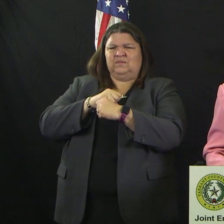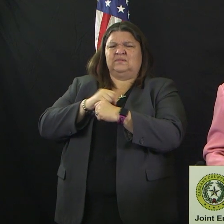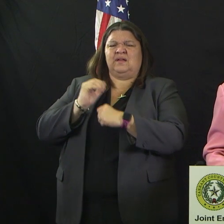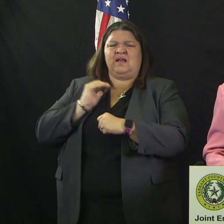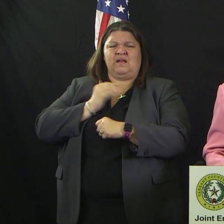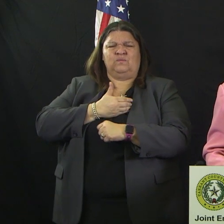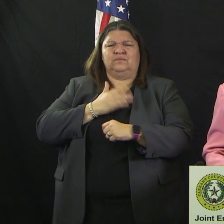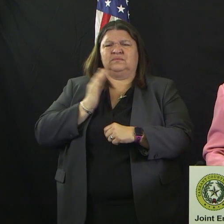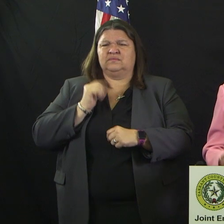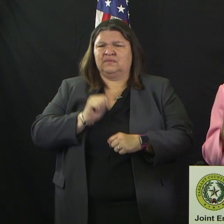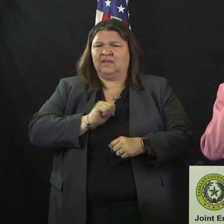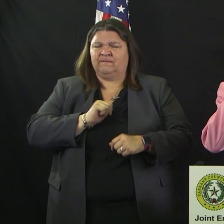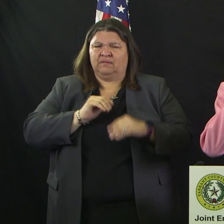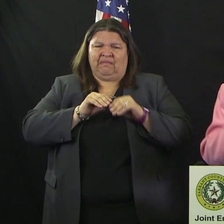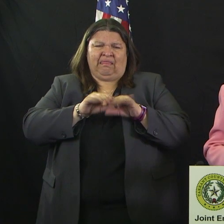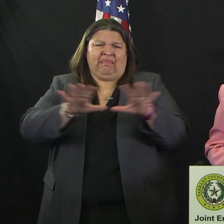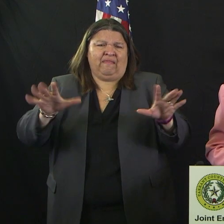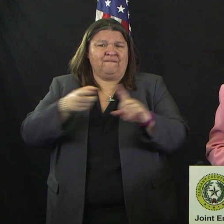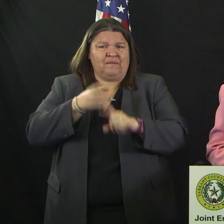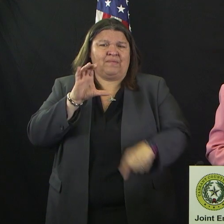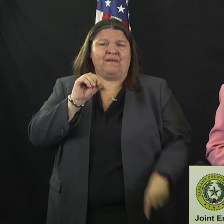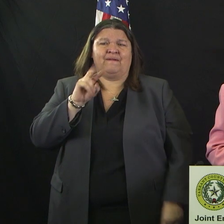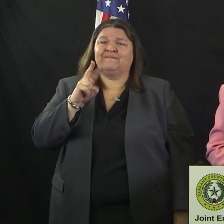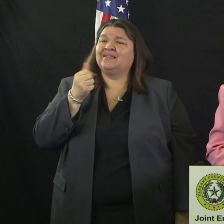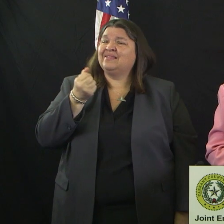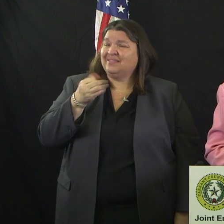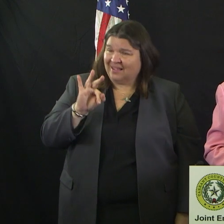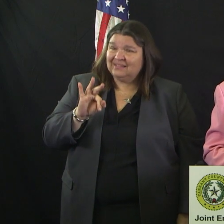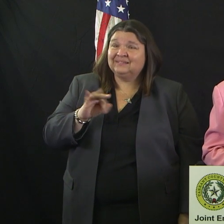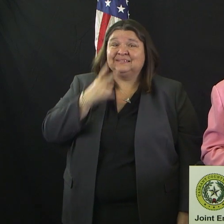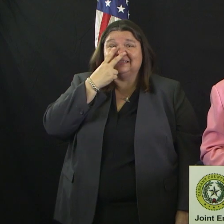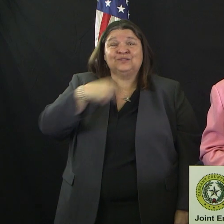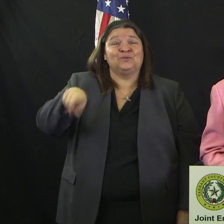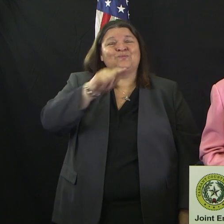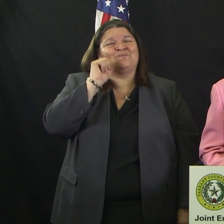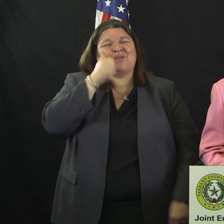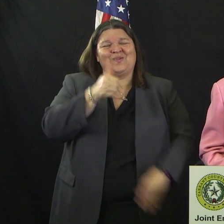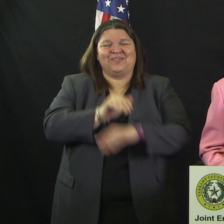while staying apart. More to come tomorrow. We'll see you then.